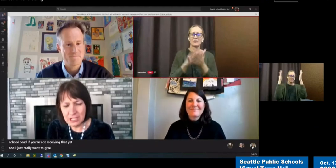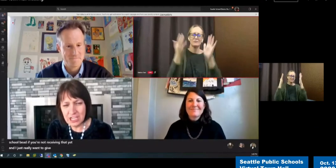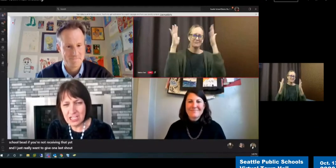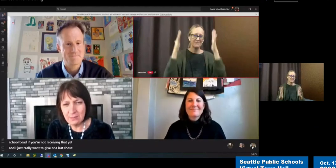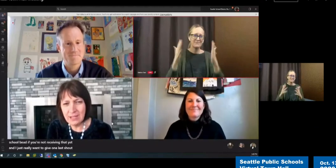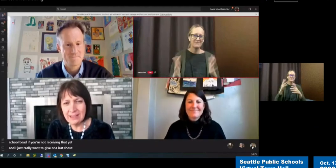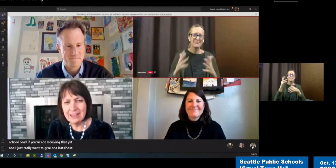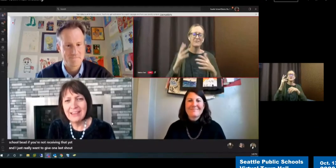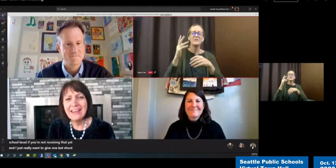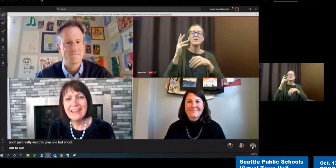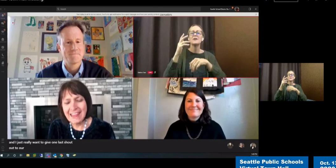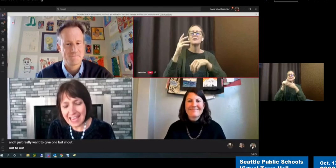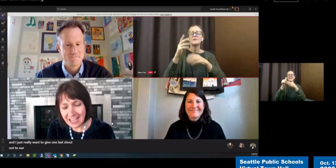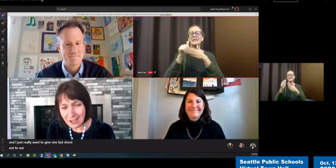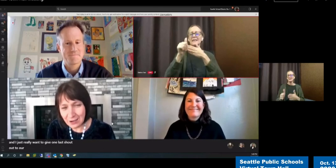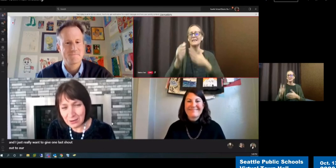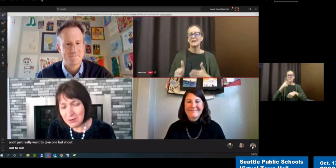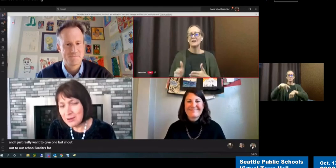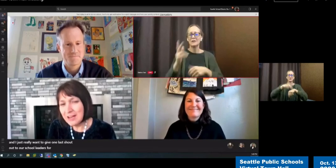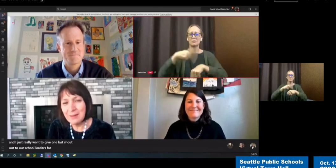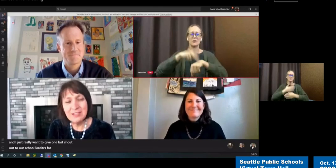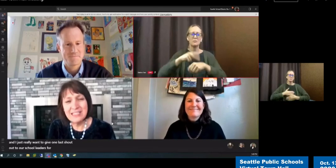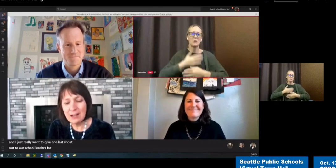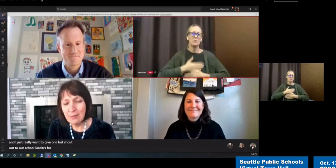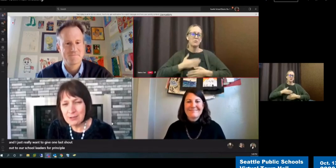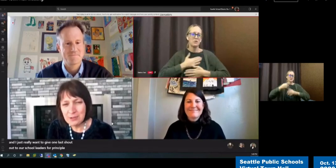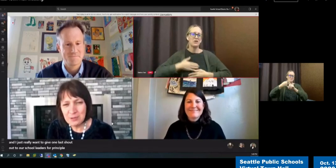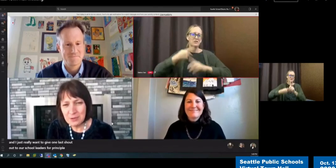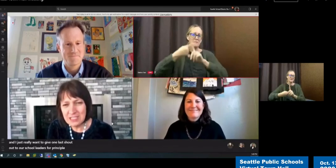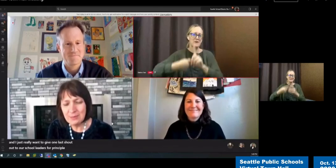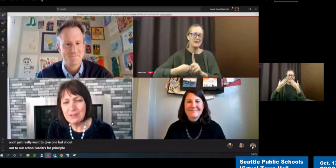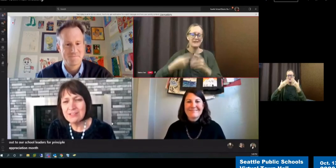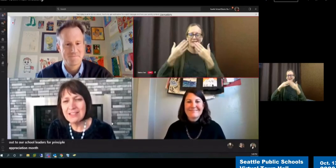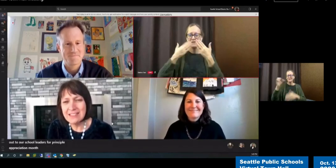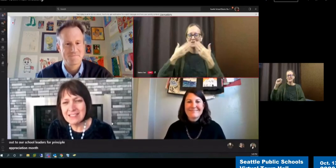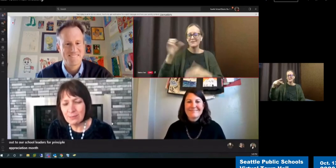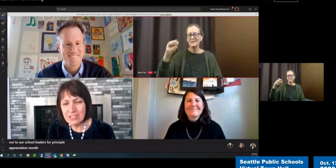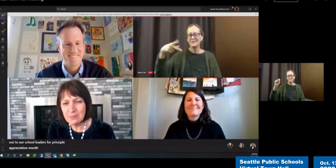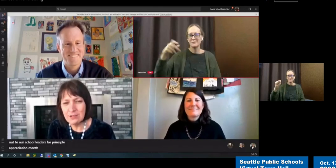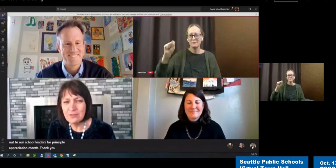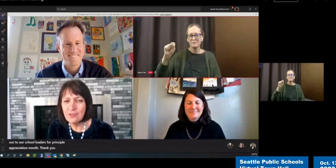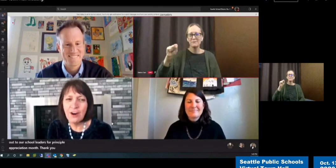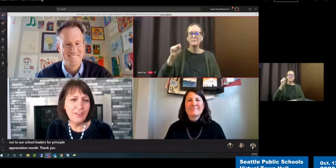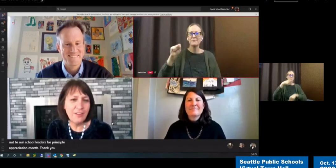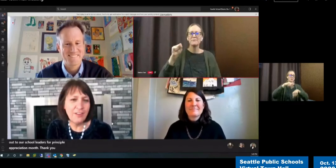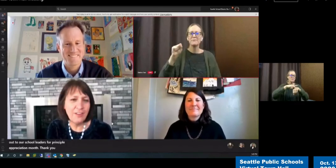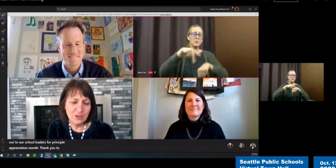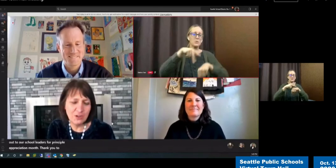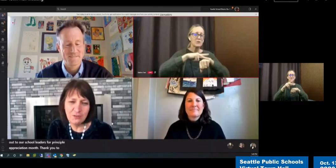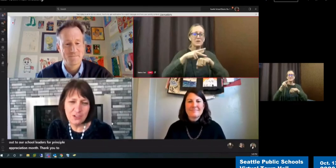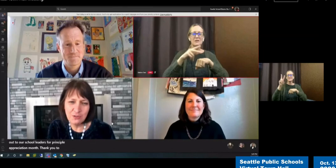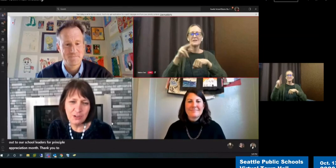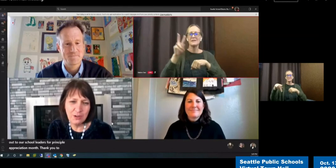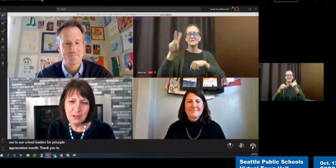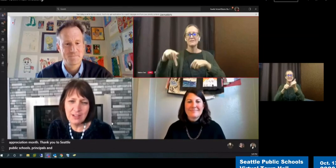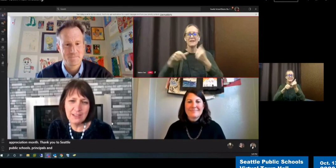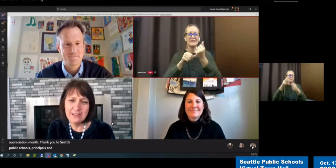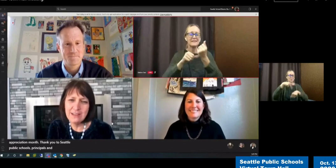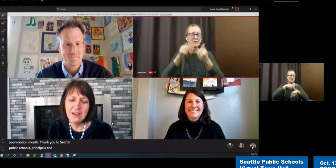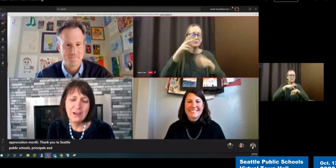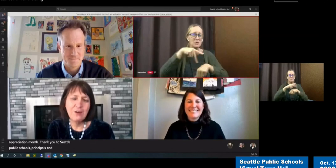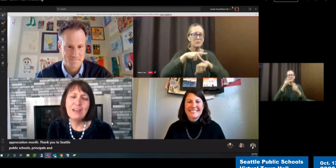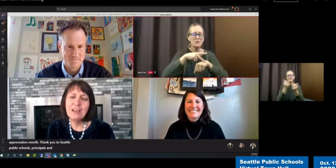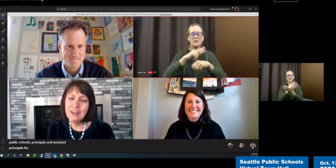appreciation month. Thank you, to Seattle Public Schools principals and assistant principals for all that you do for our school communities.